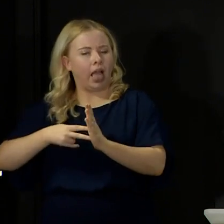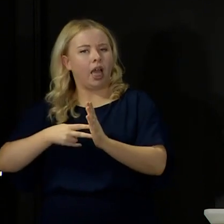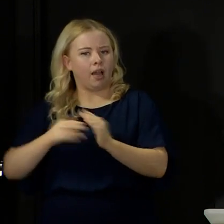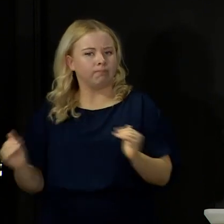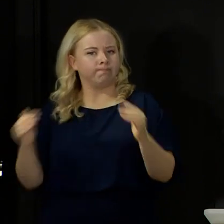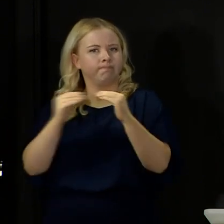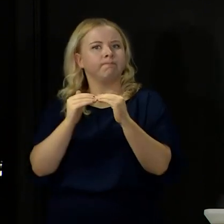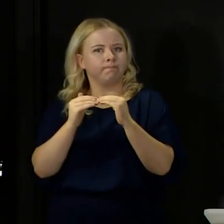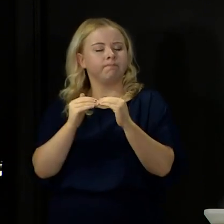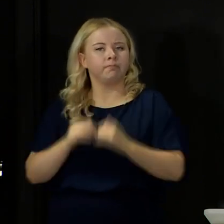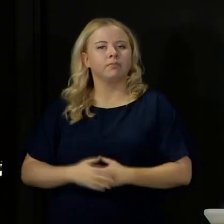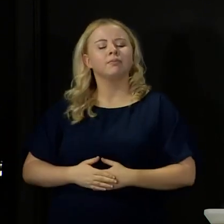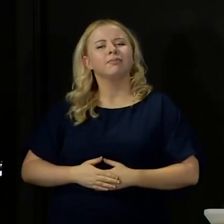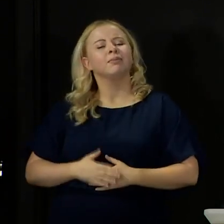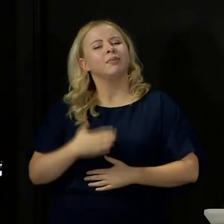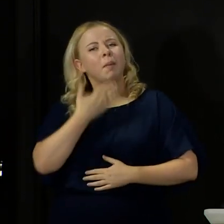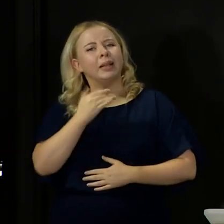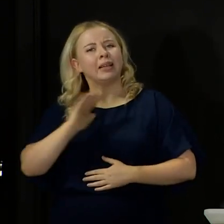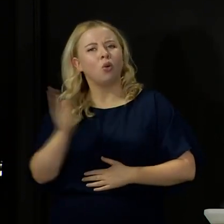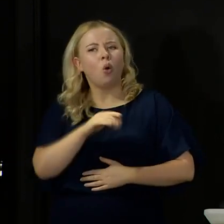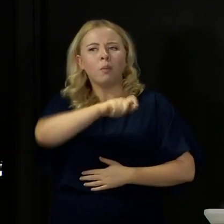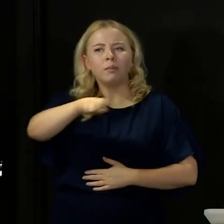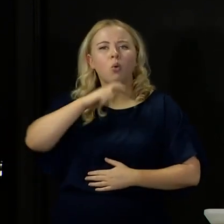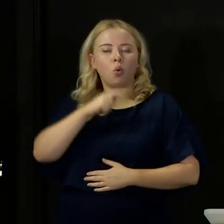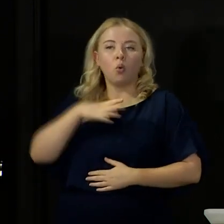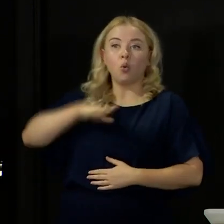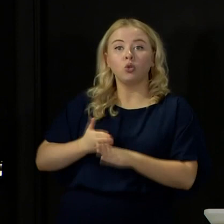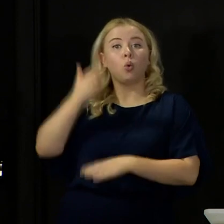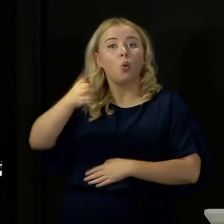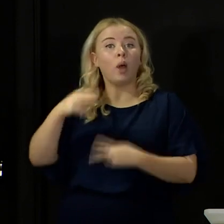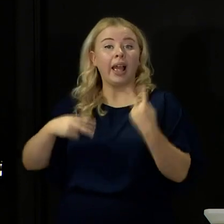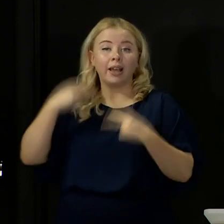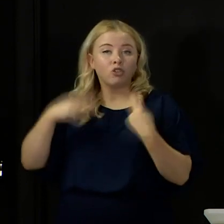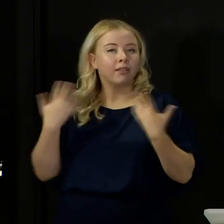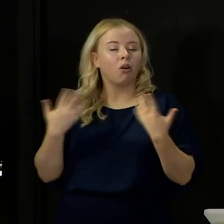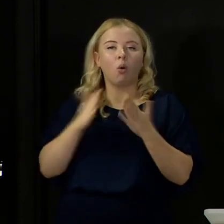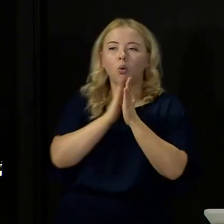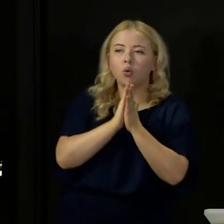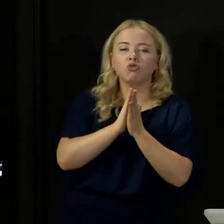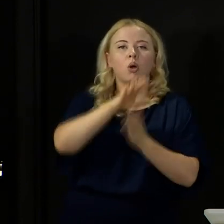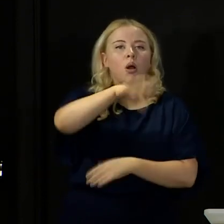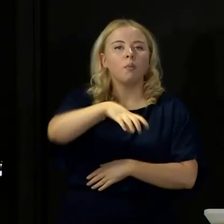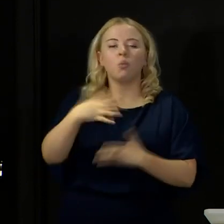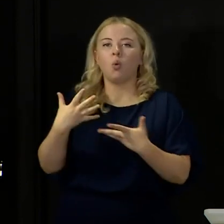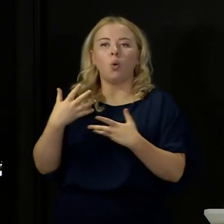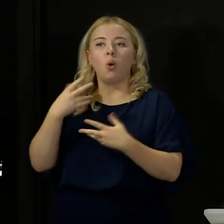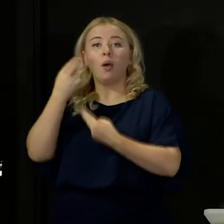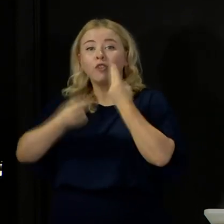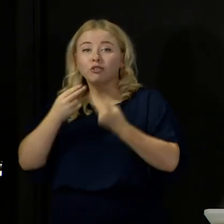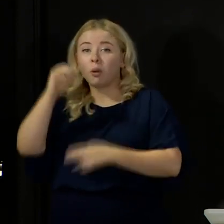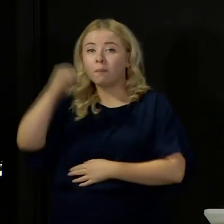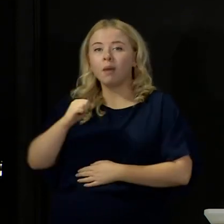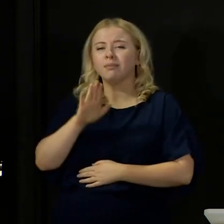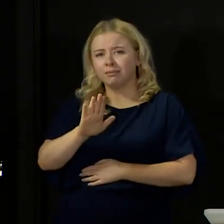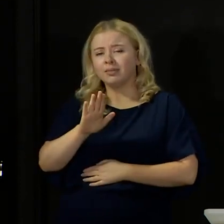customers to accept that if you want to go somewhere like a hairdresser or a place of worship or to a pub or a restaurant you will be asked